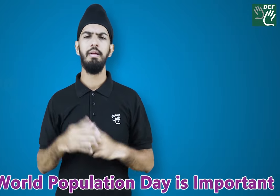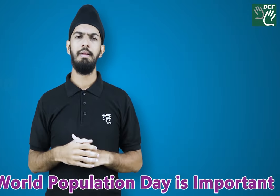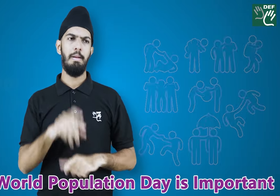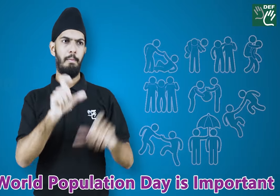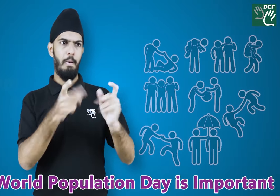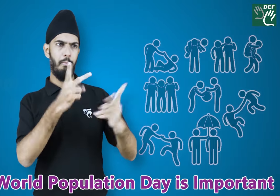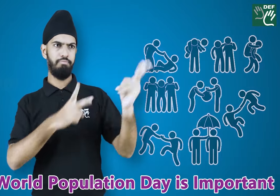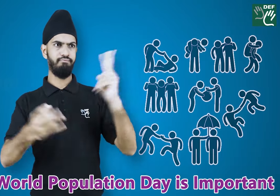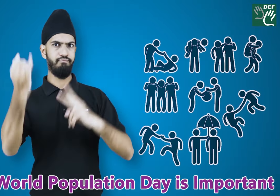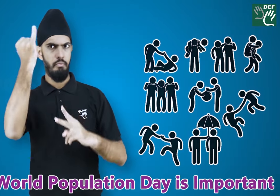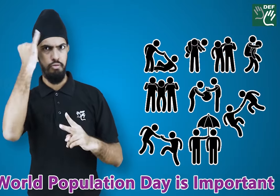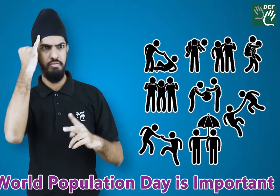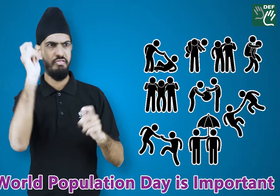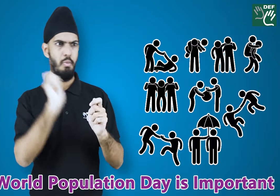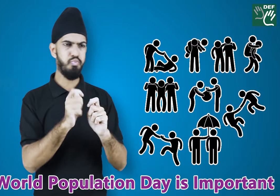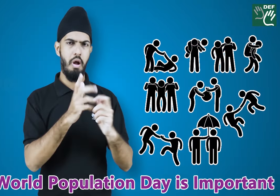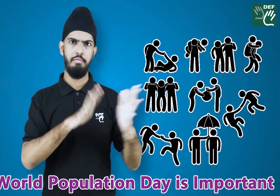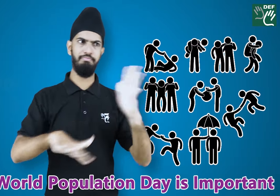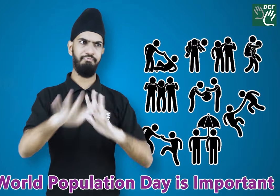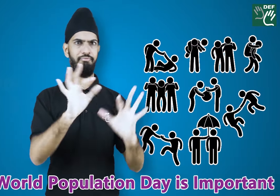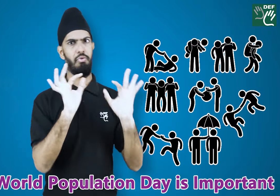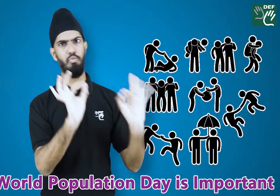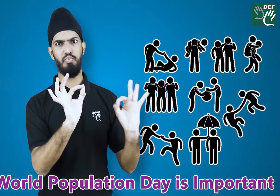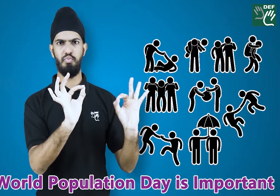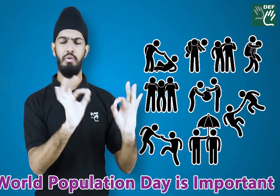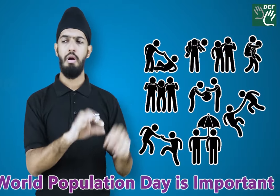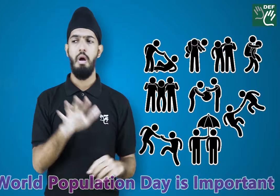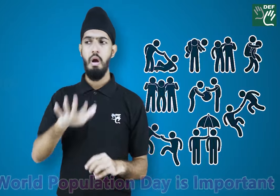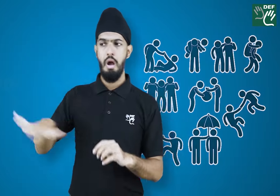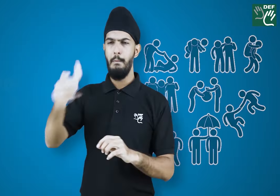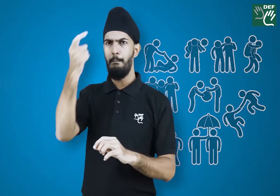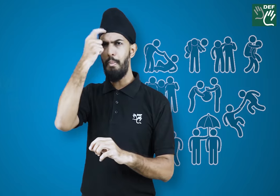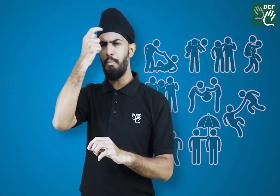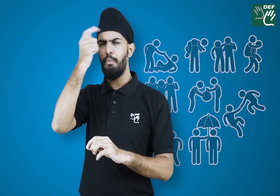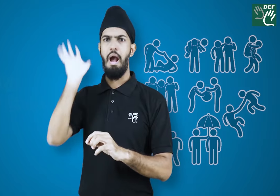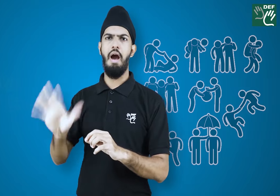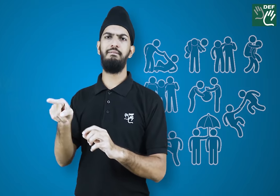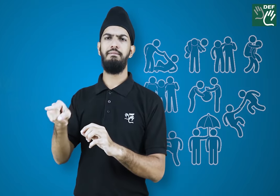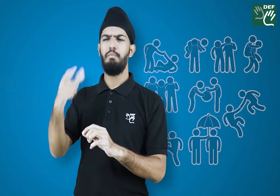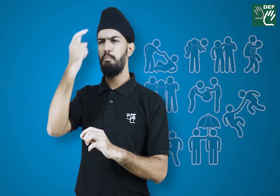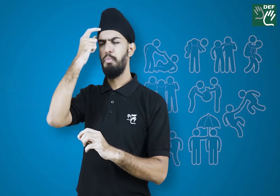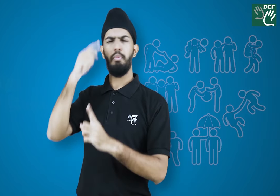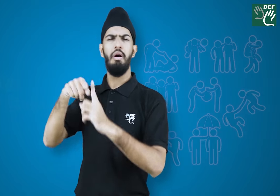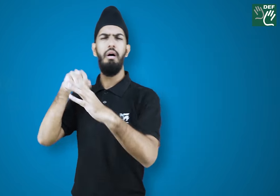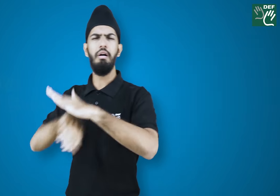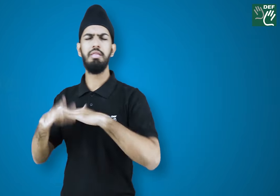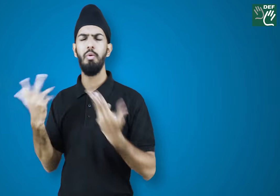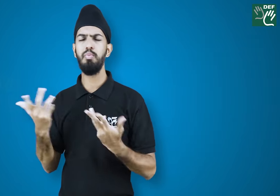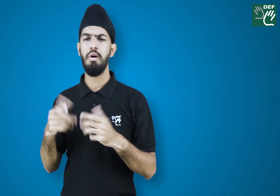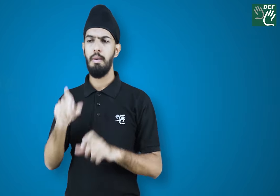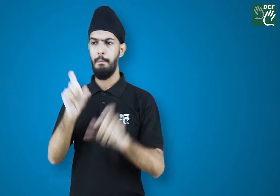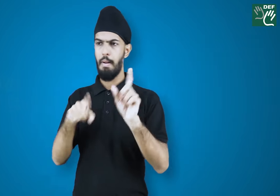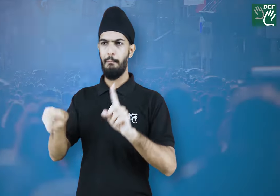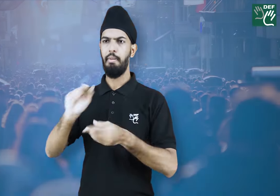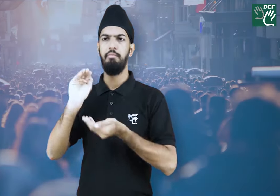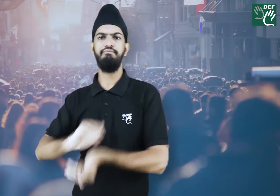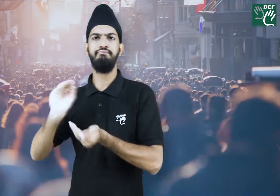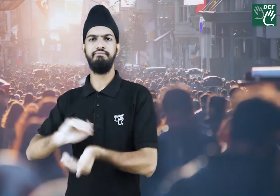As more people are born, it creates problems in society. For example, we don't have enough natural resources